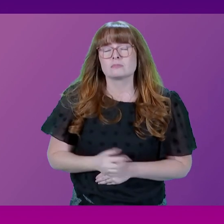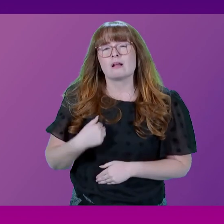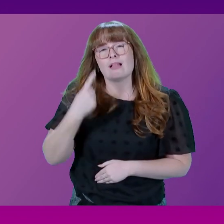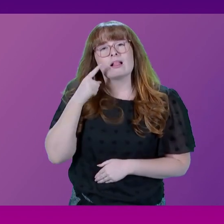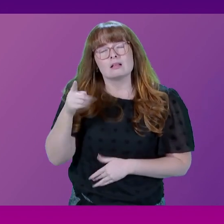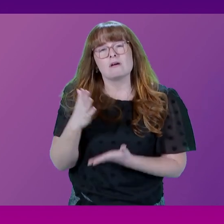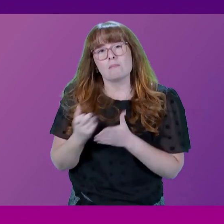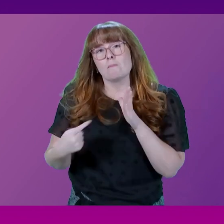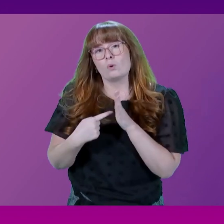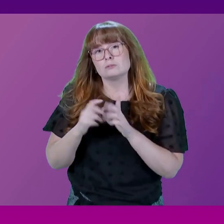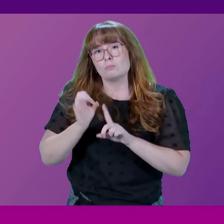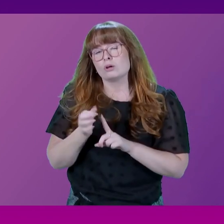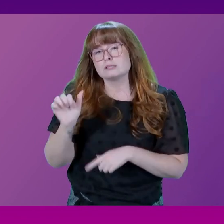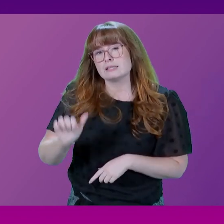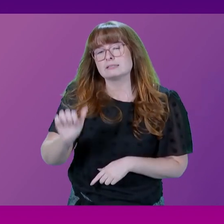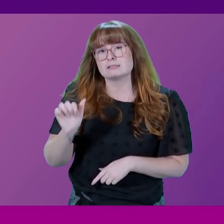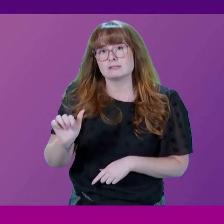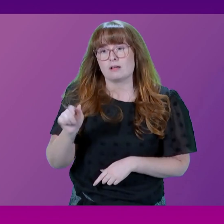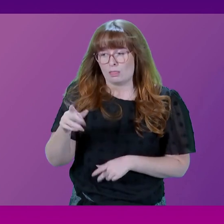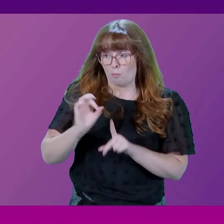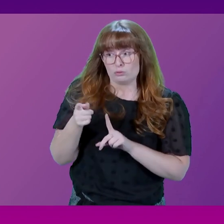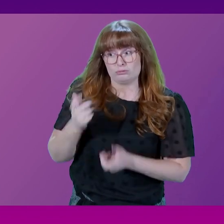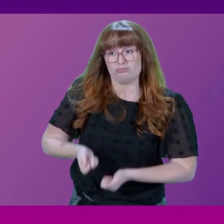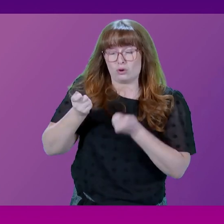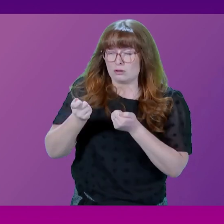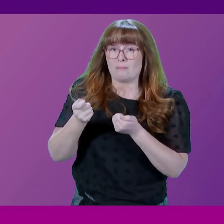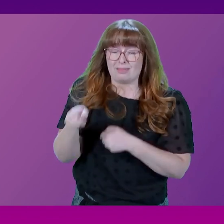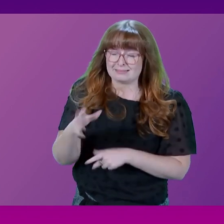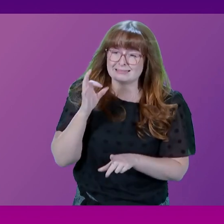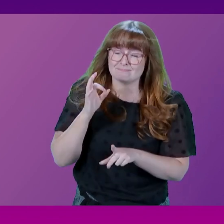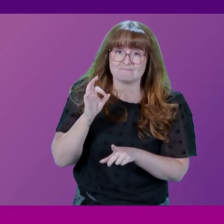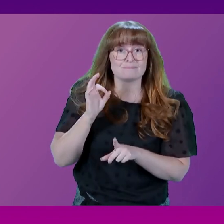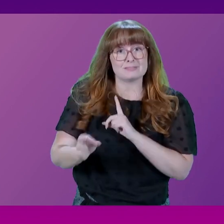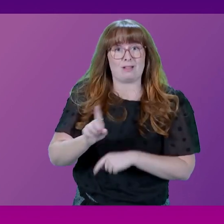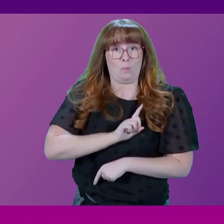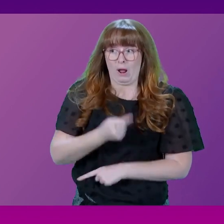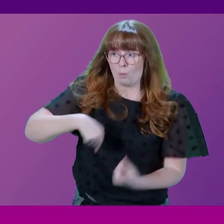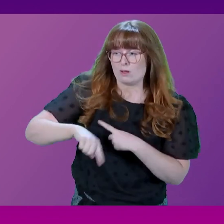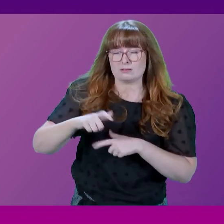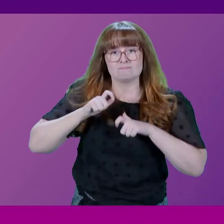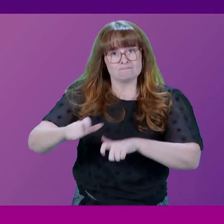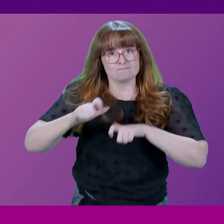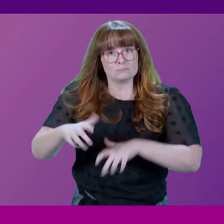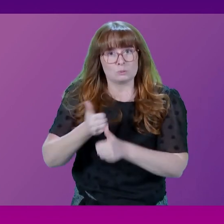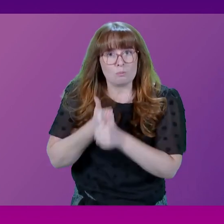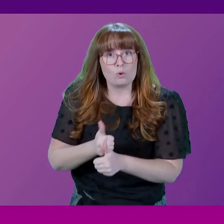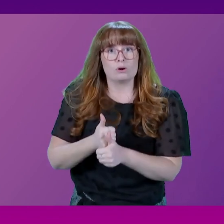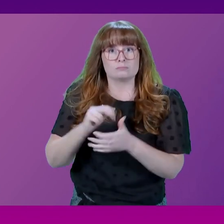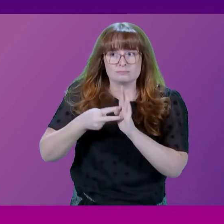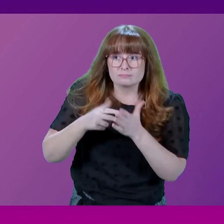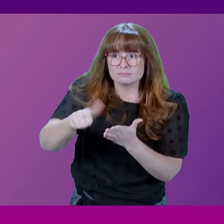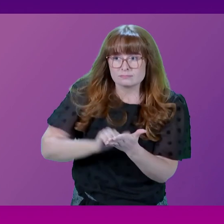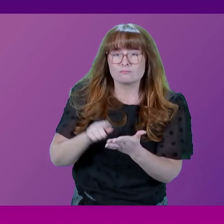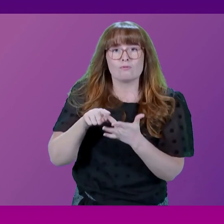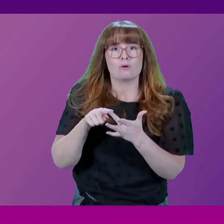important points indeed and the points that she makes is exactly why we will continue to support programmes such as Medics